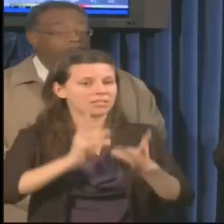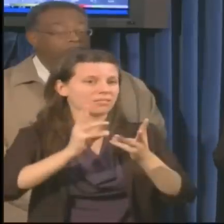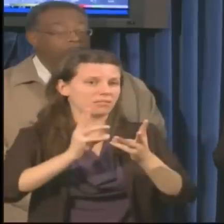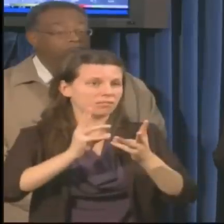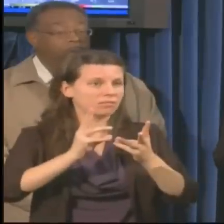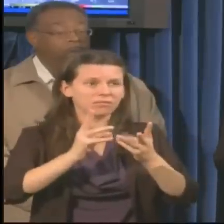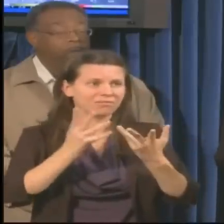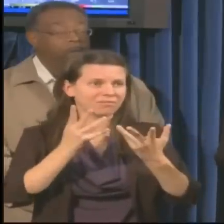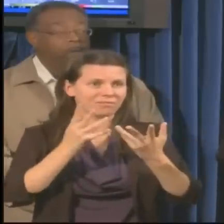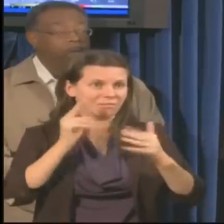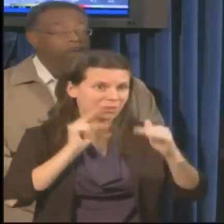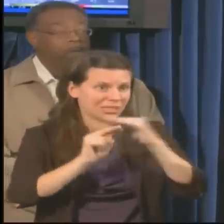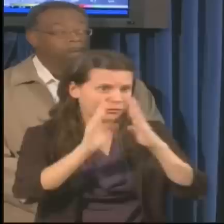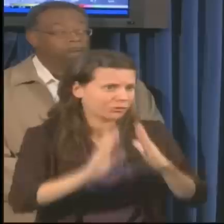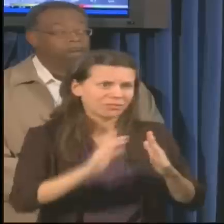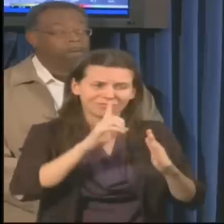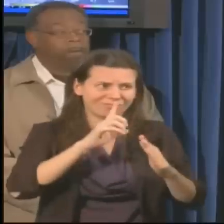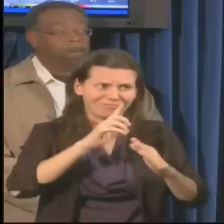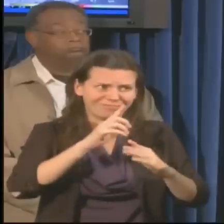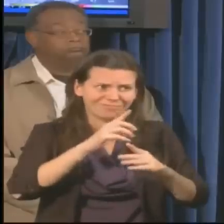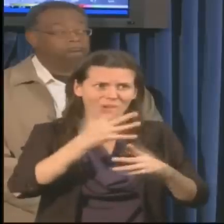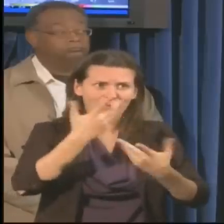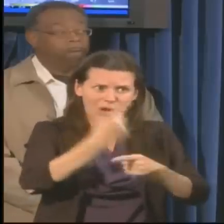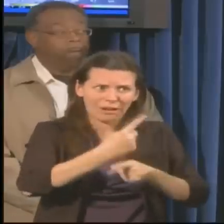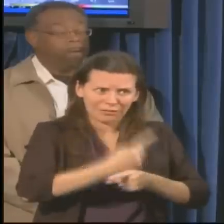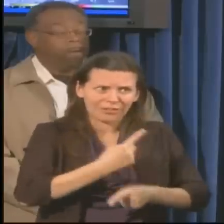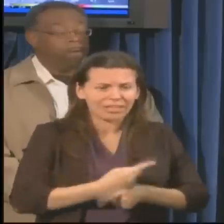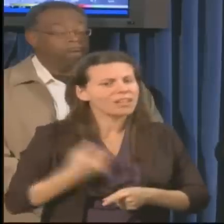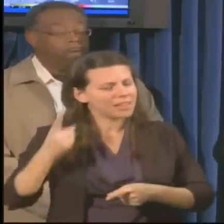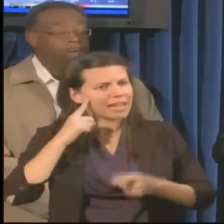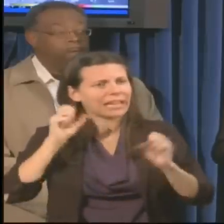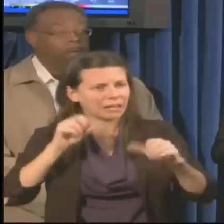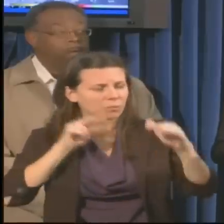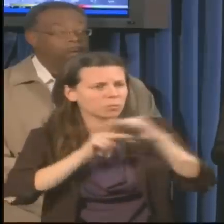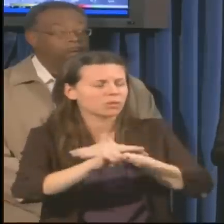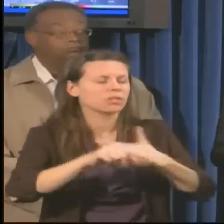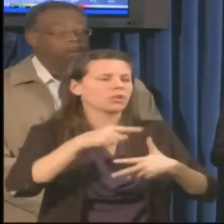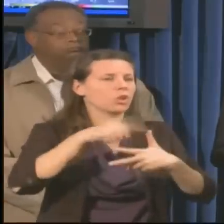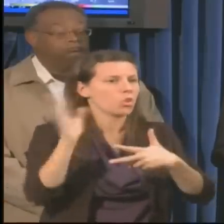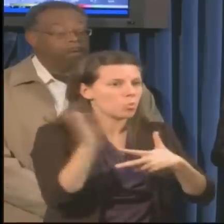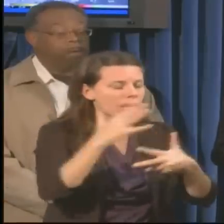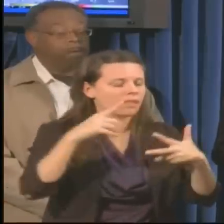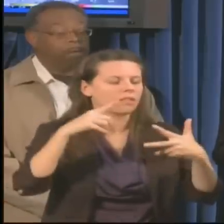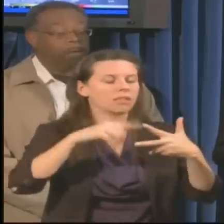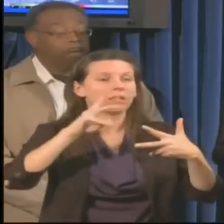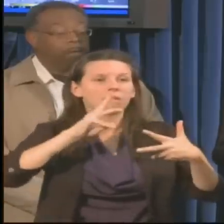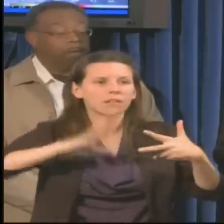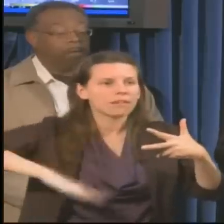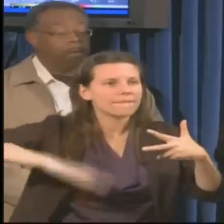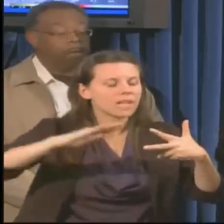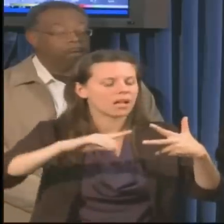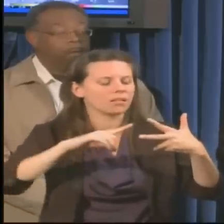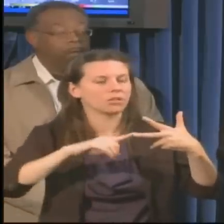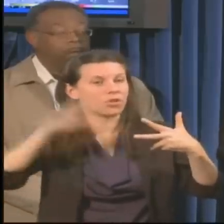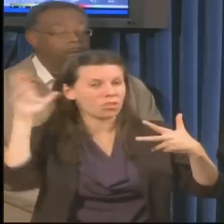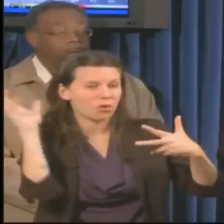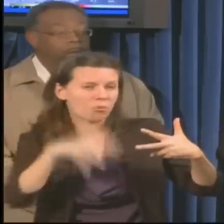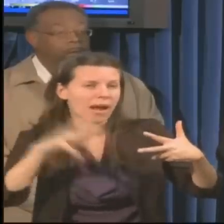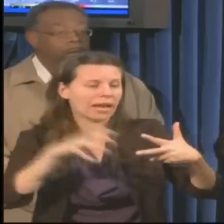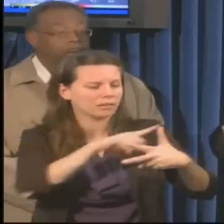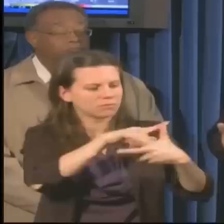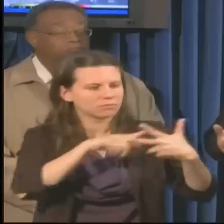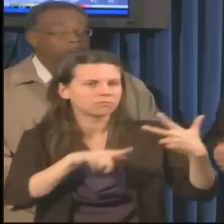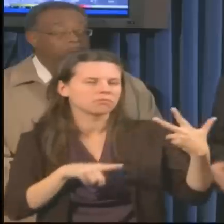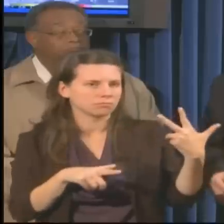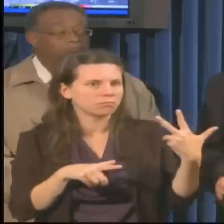pretty carefully what the winds, the floods, the flooding, and the rain amounts would